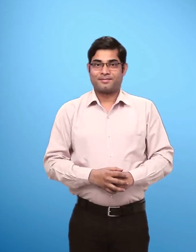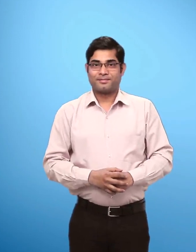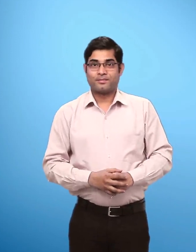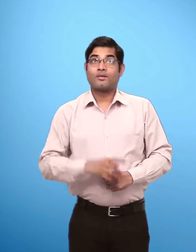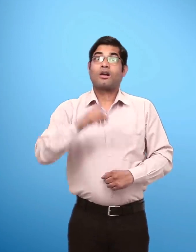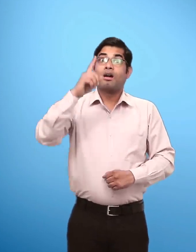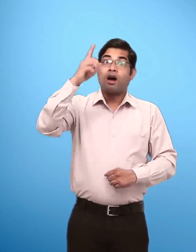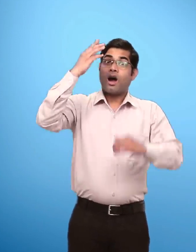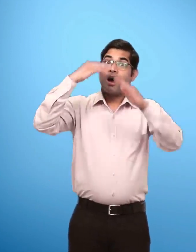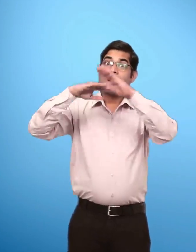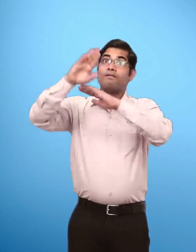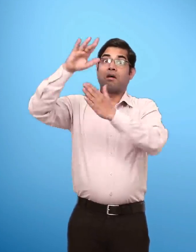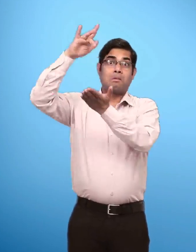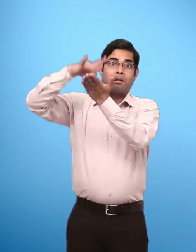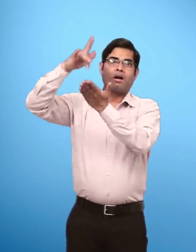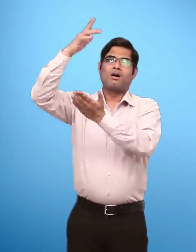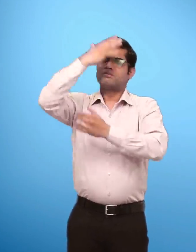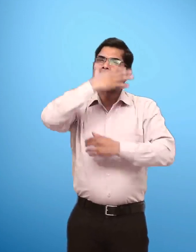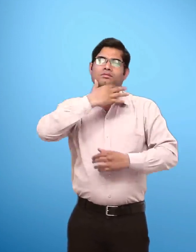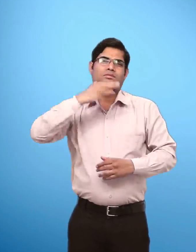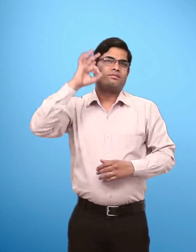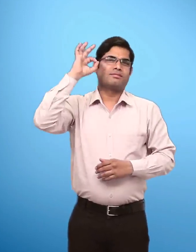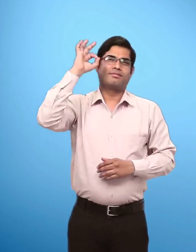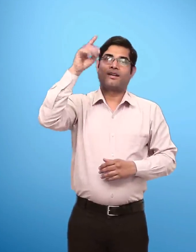Seven Seven little dwarfs Are going to heaven